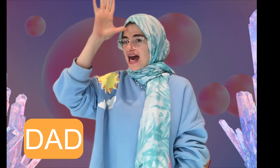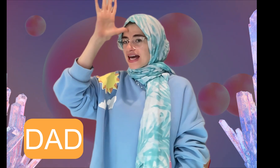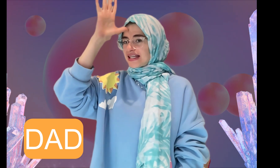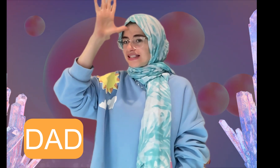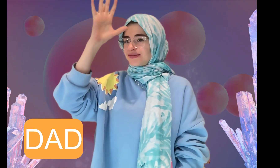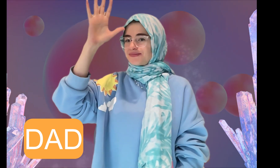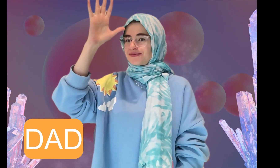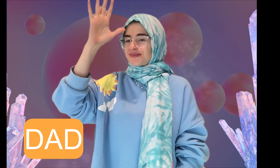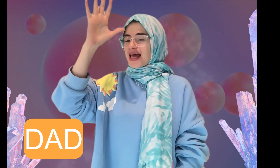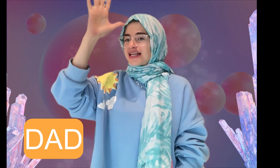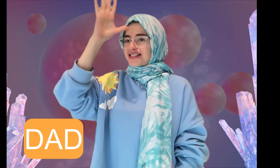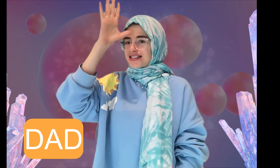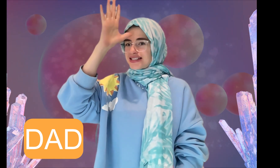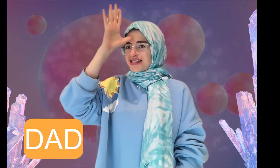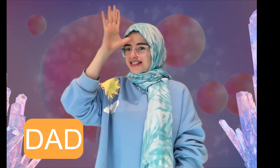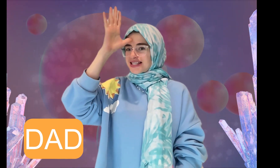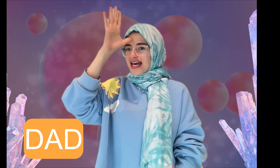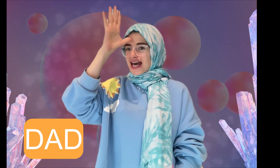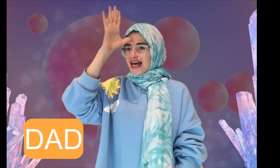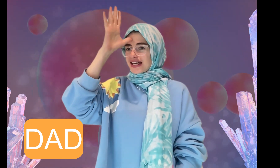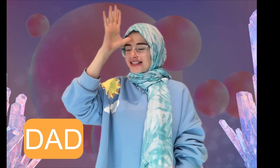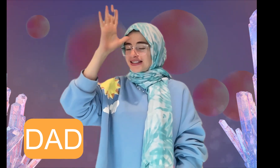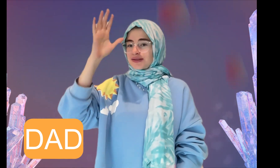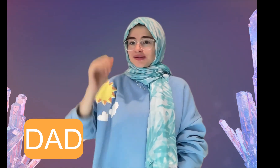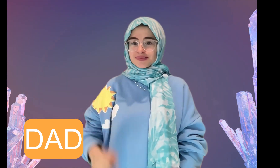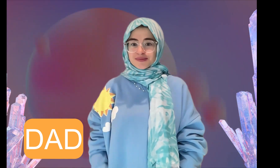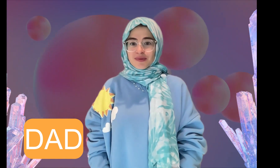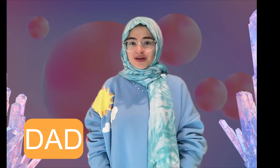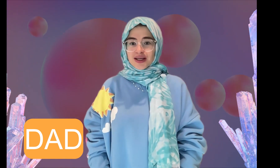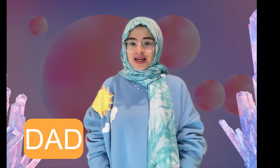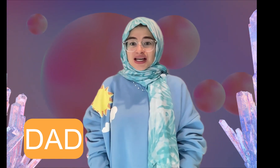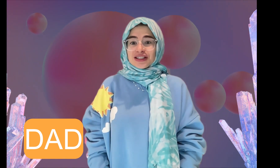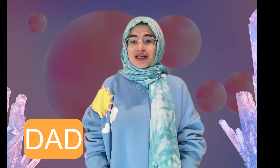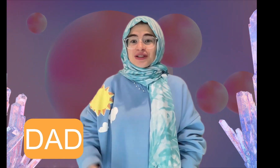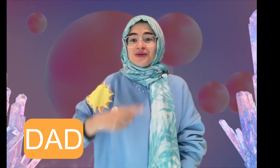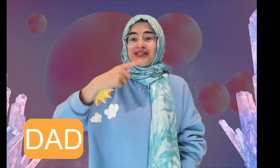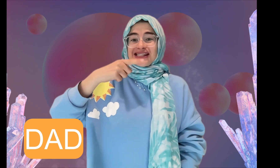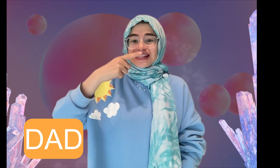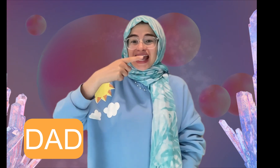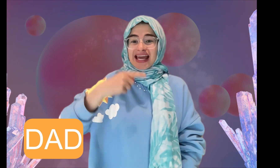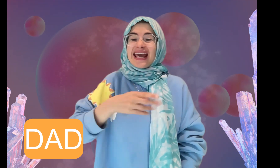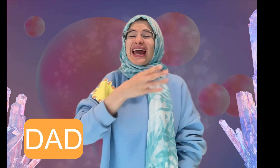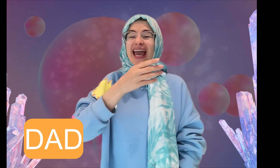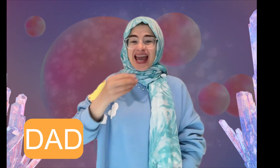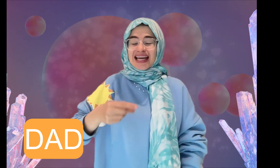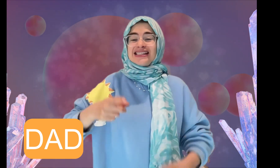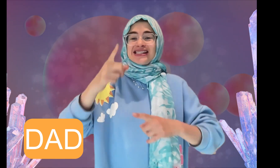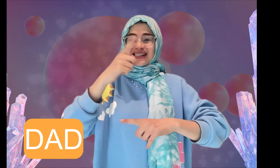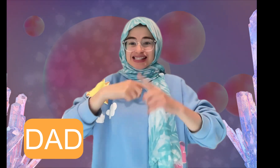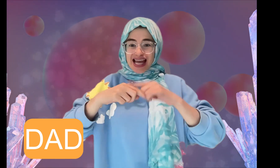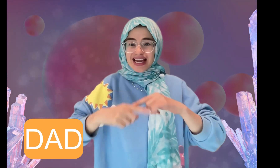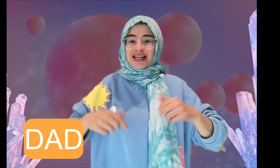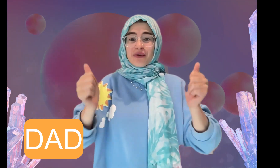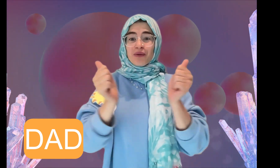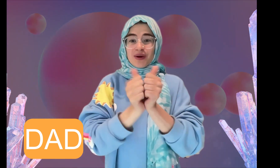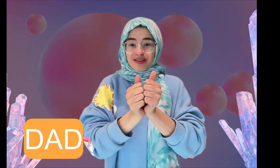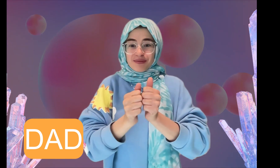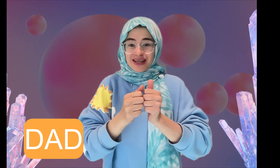Dad, dad. Can you say it and sign it with me?